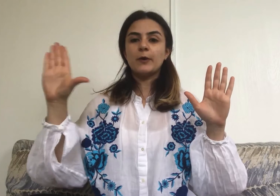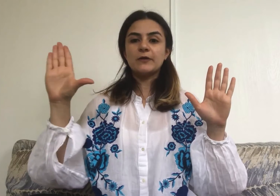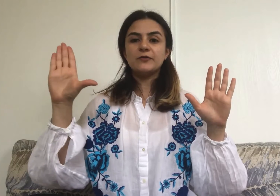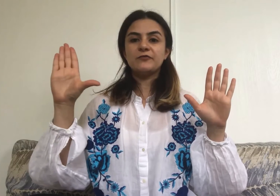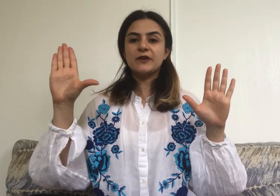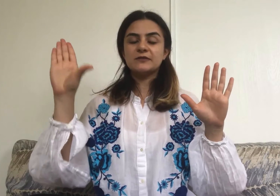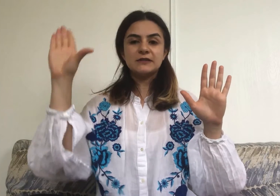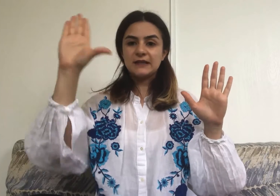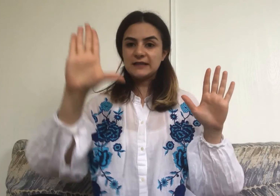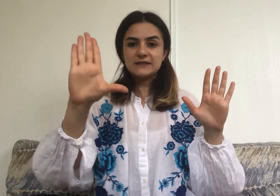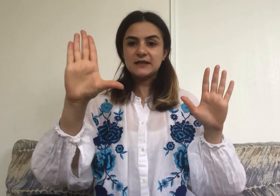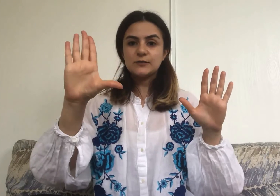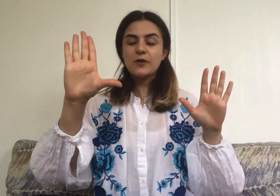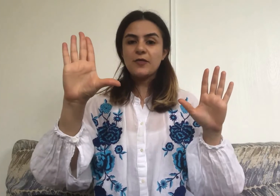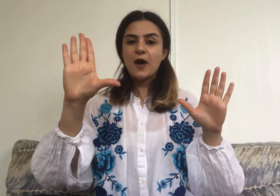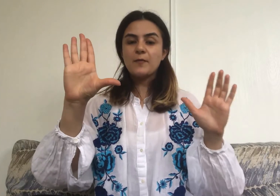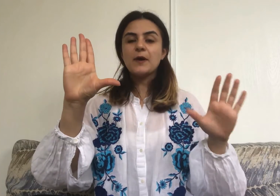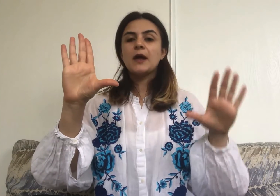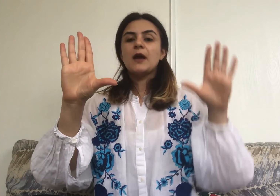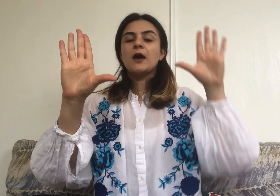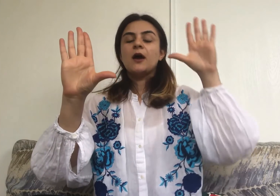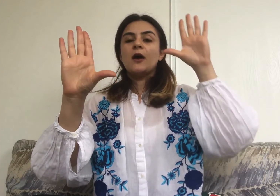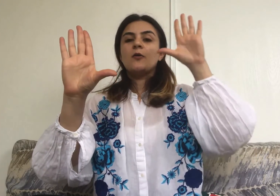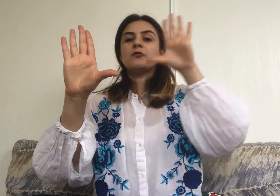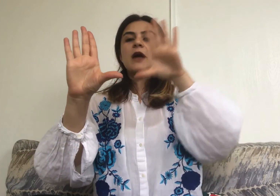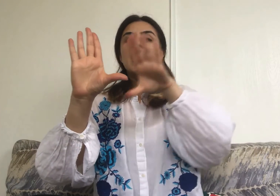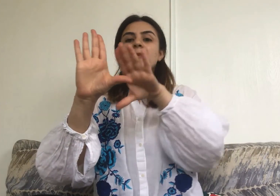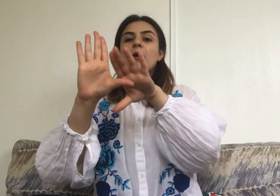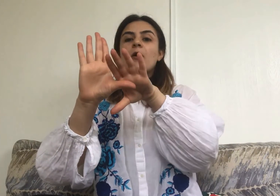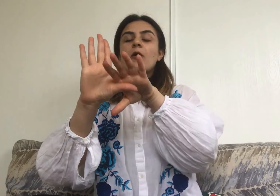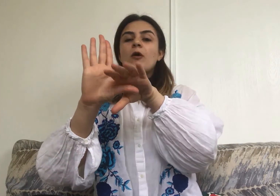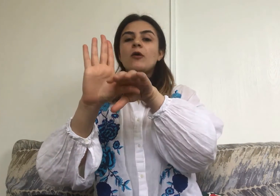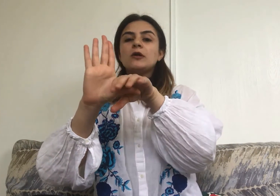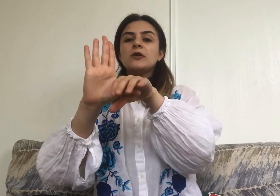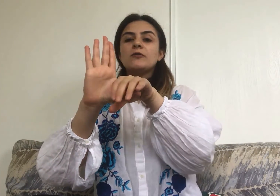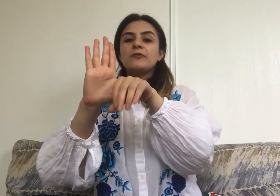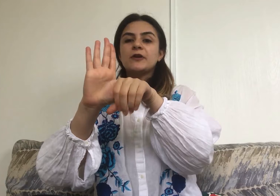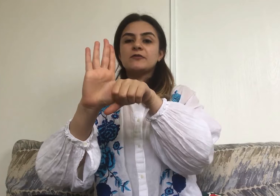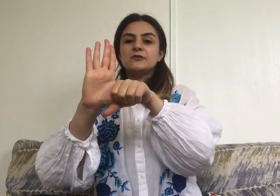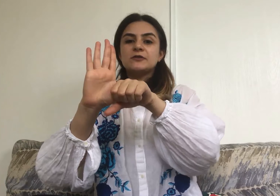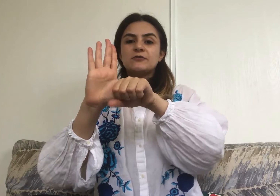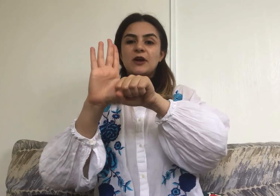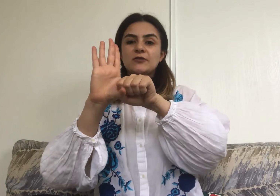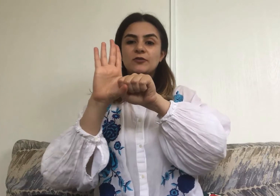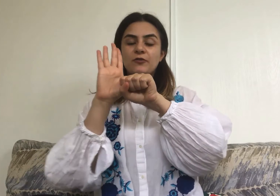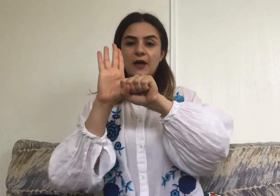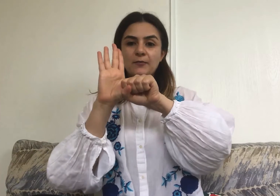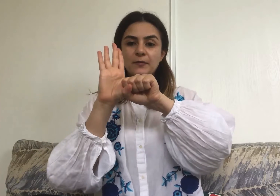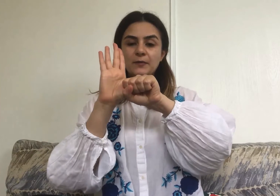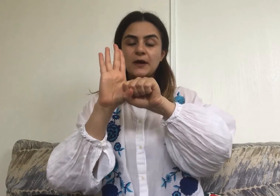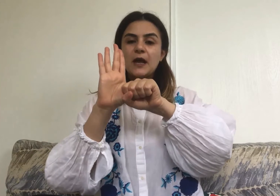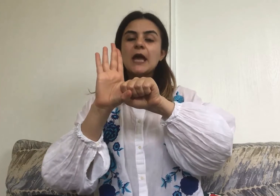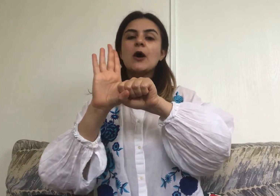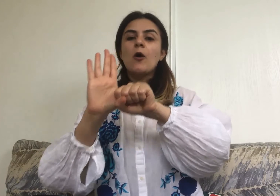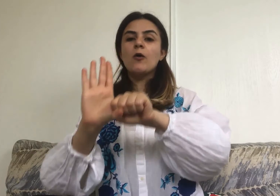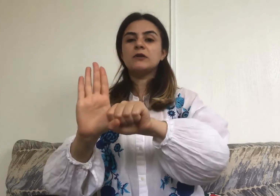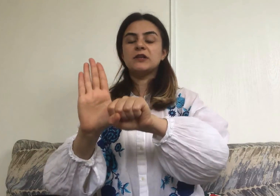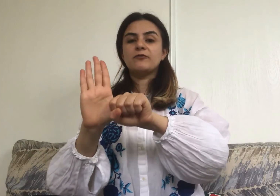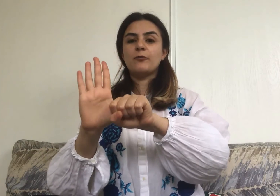your fingers, like let's start with thumb, wrap all your fingers around your thumb, and hold it for